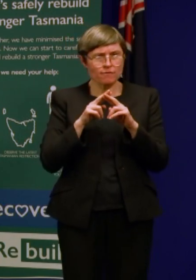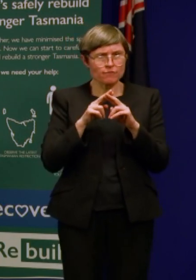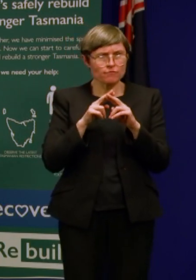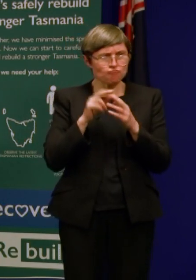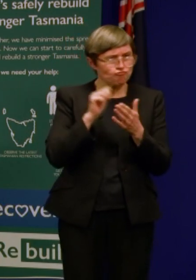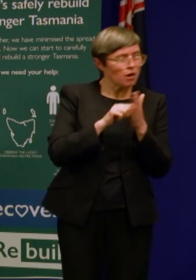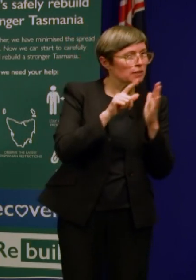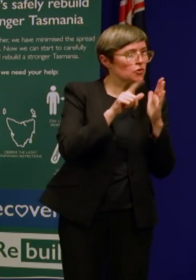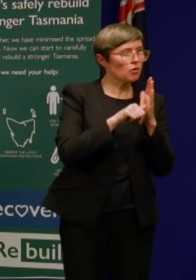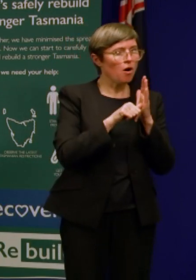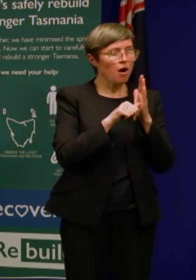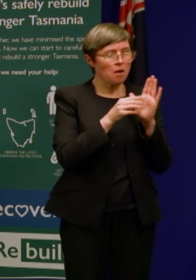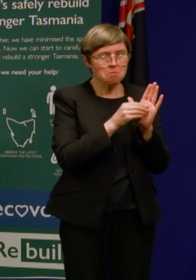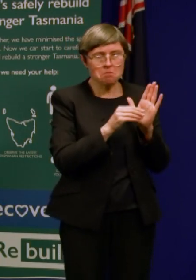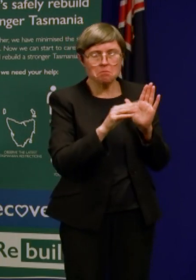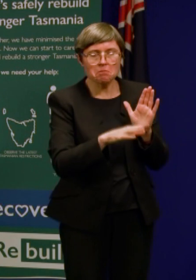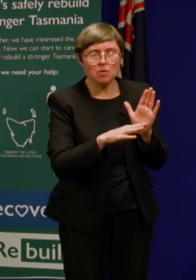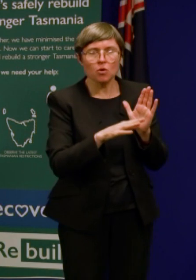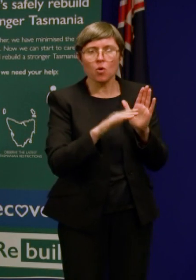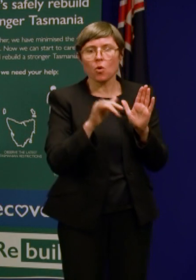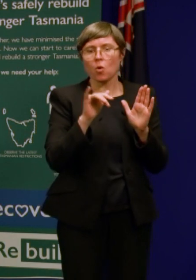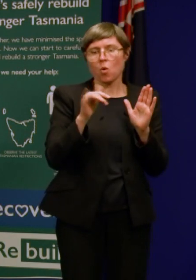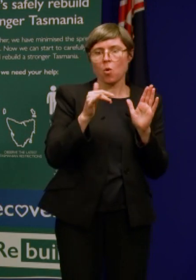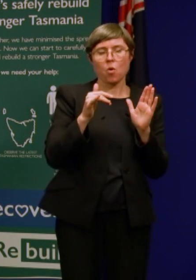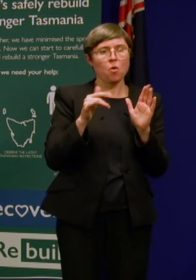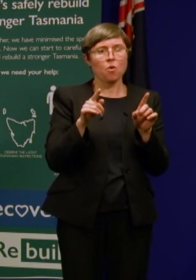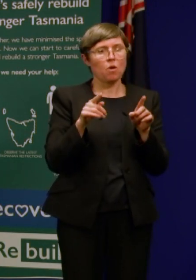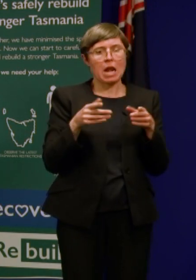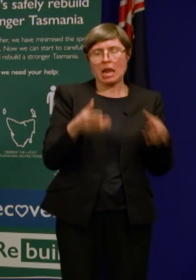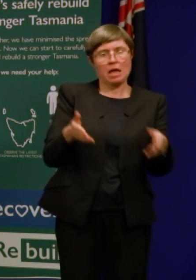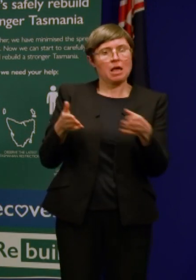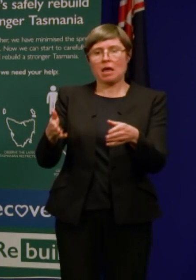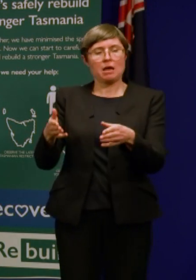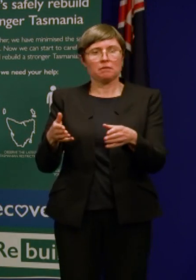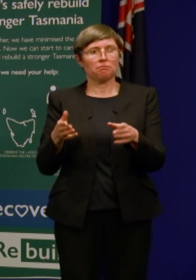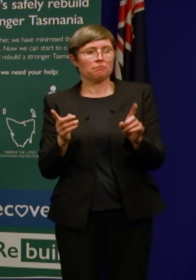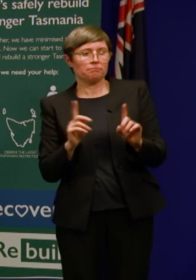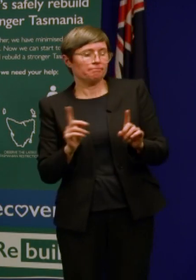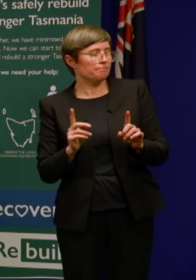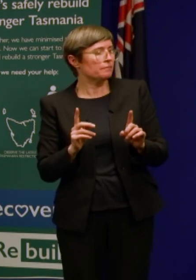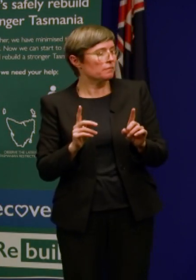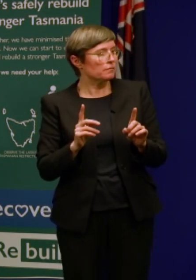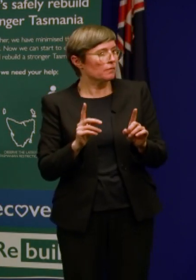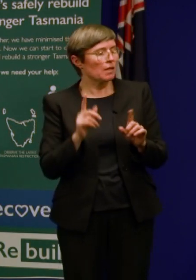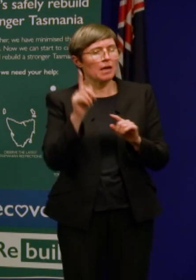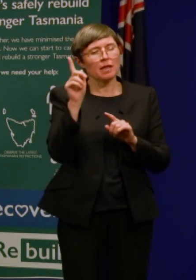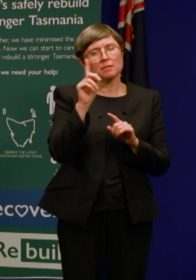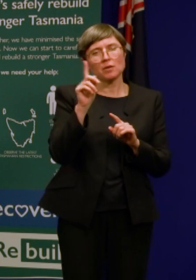wise to move to make the next step towards business as usual. I think at the moment that it's probably